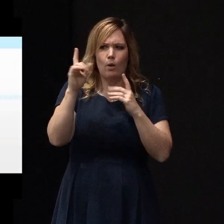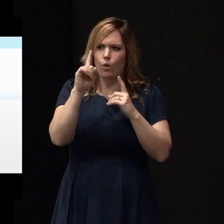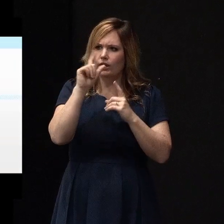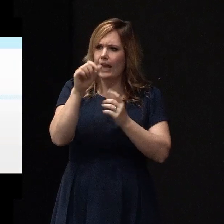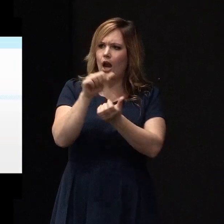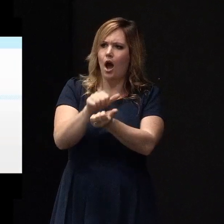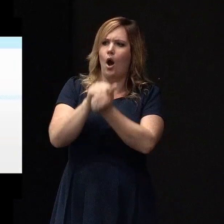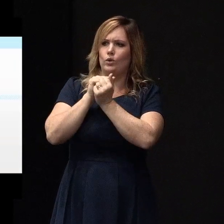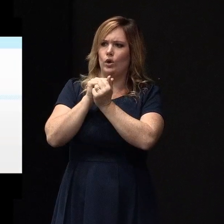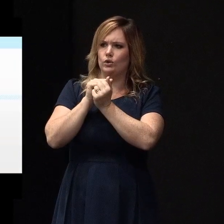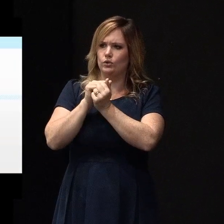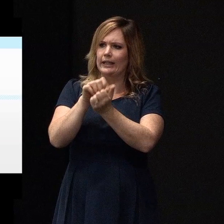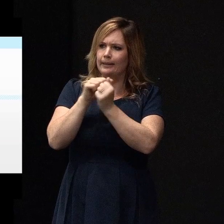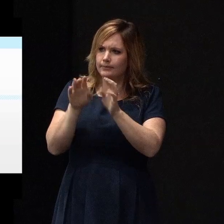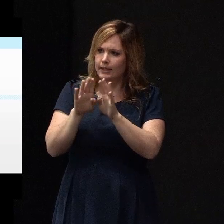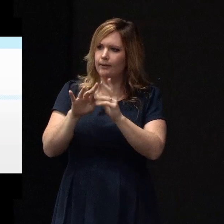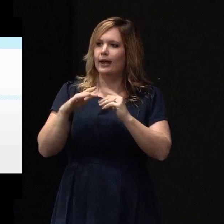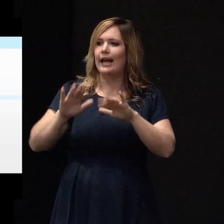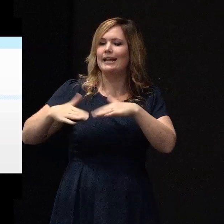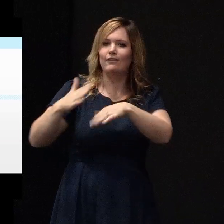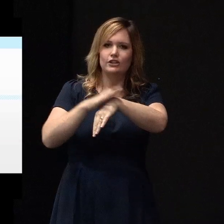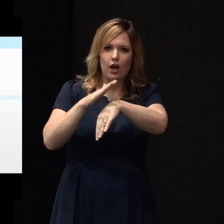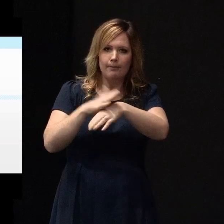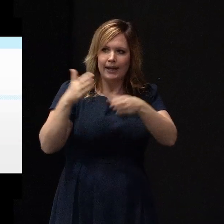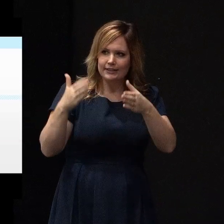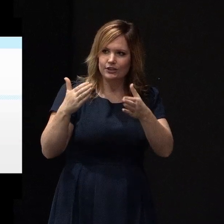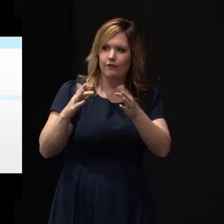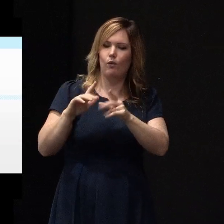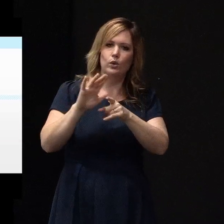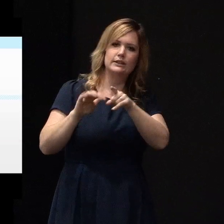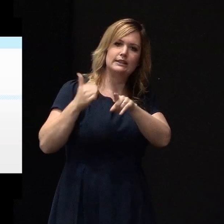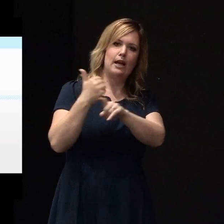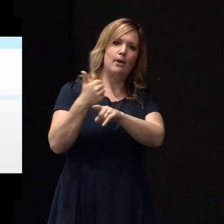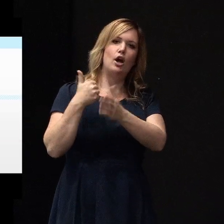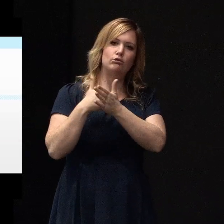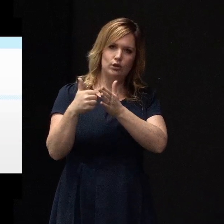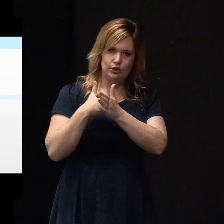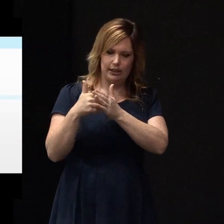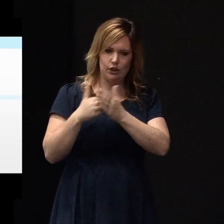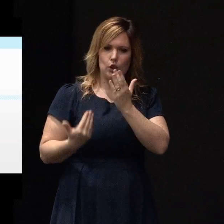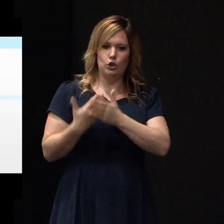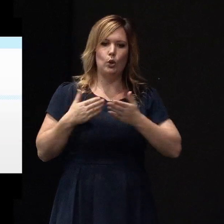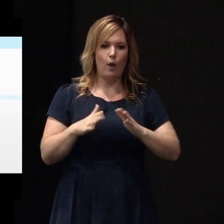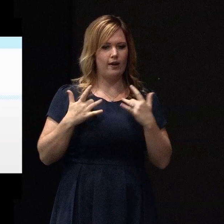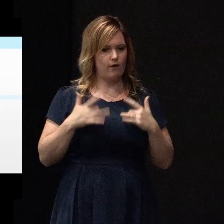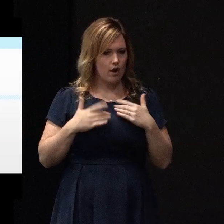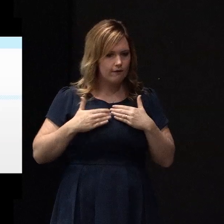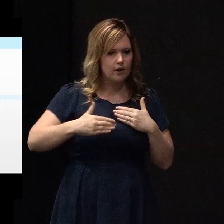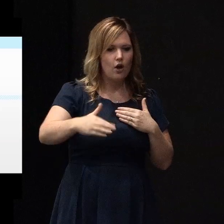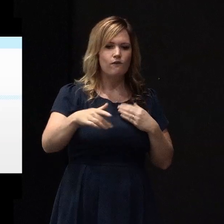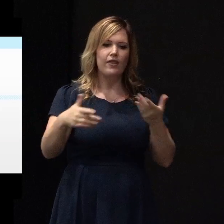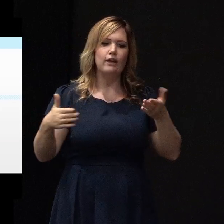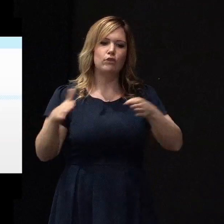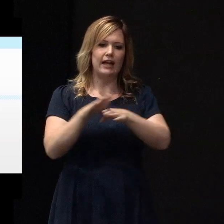how we can give time and attention to forming a routine way of life for the recovery period